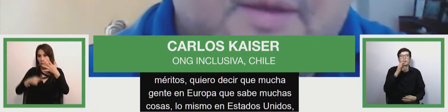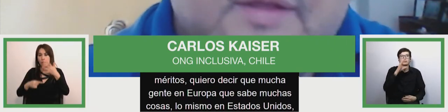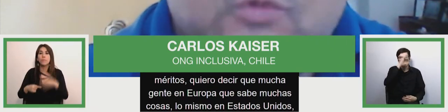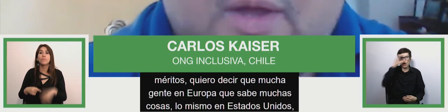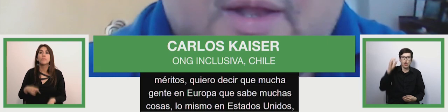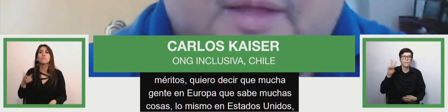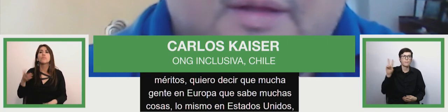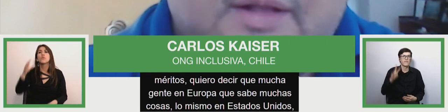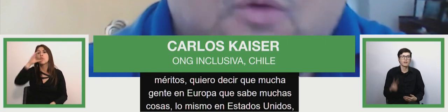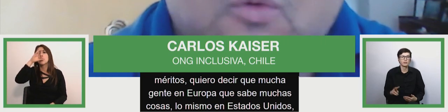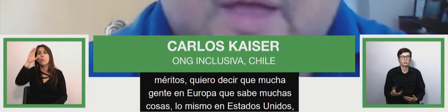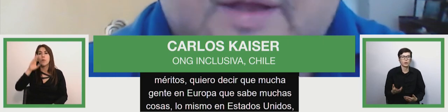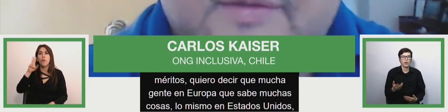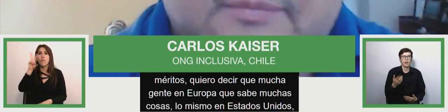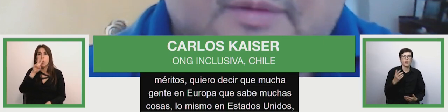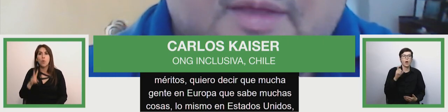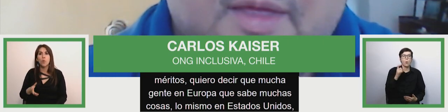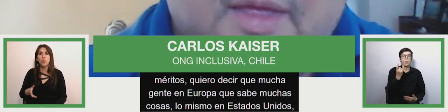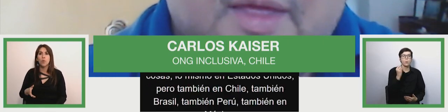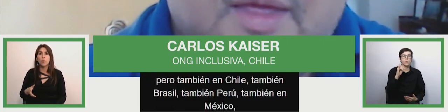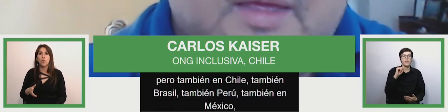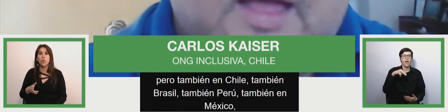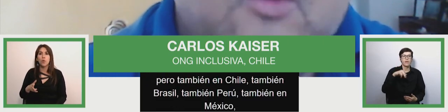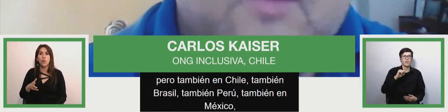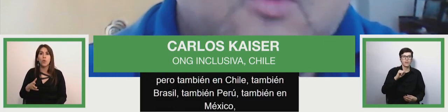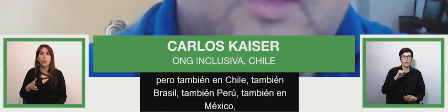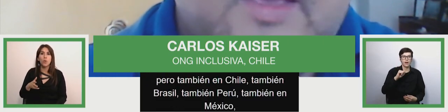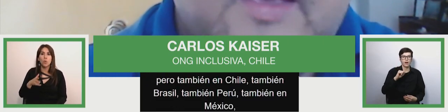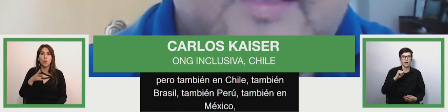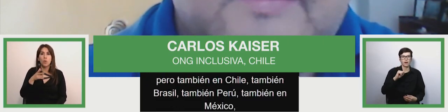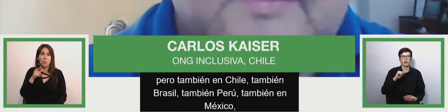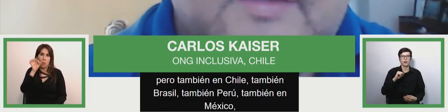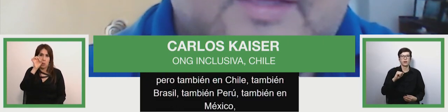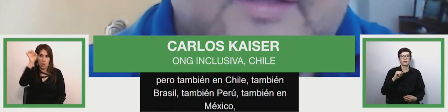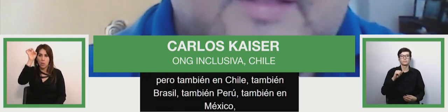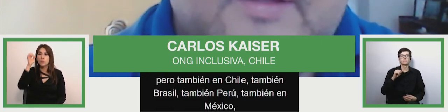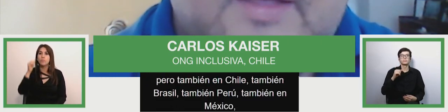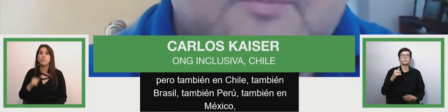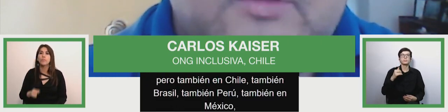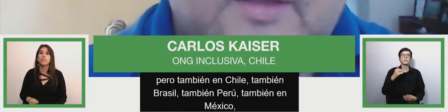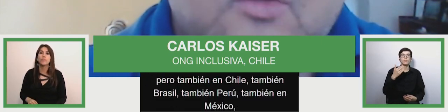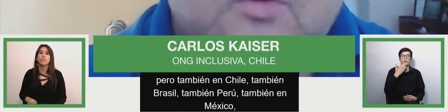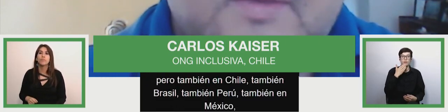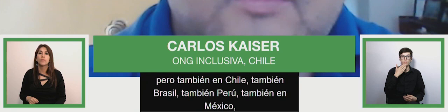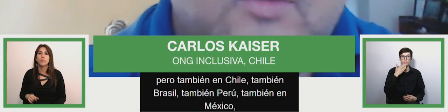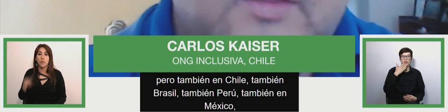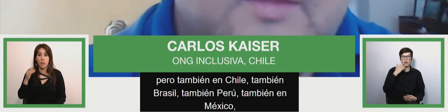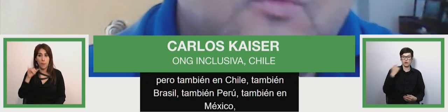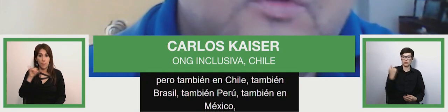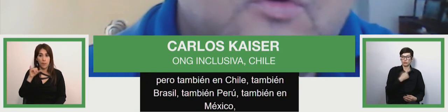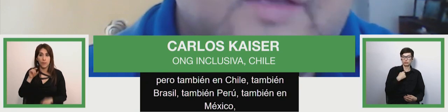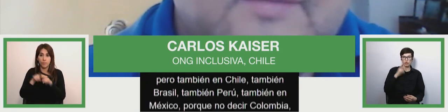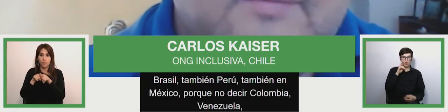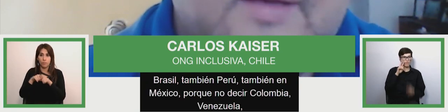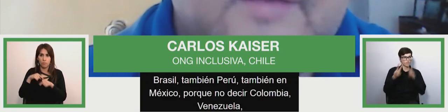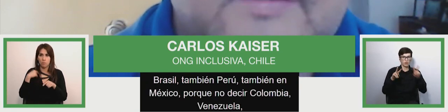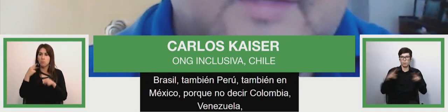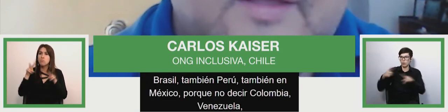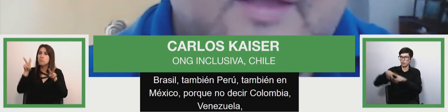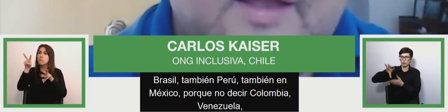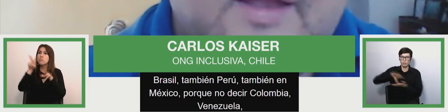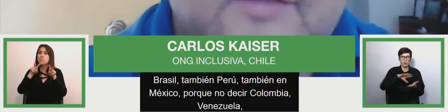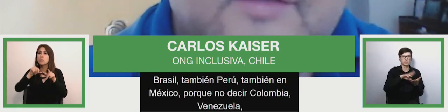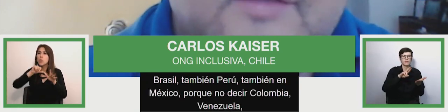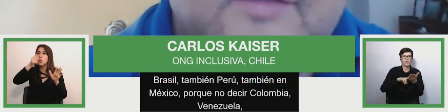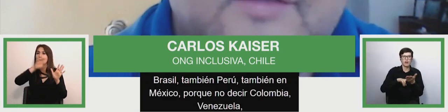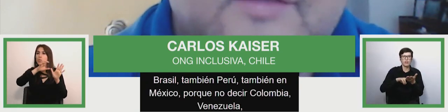also in chile yes also in brazil also in peru also in mexico and why not say